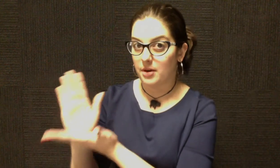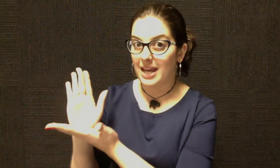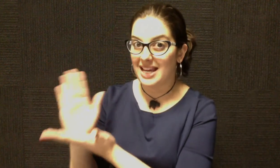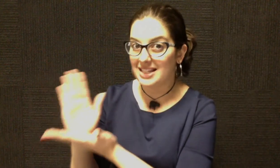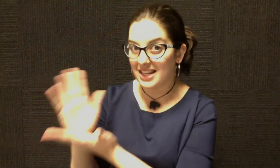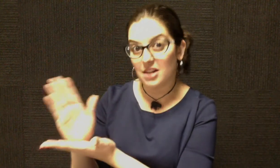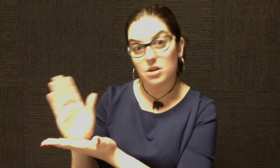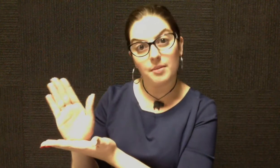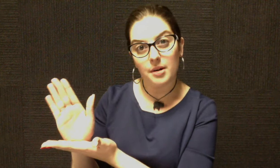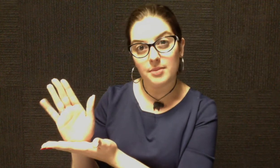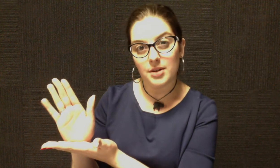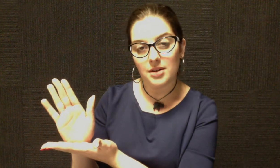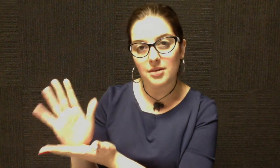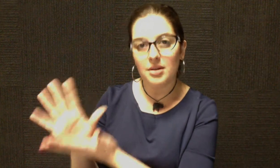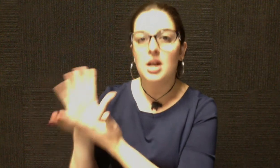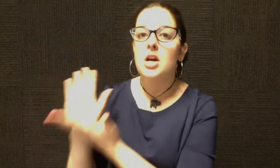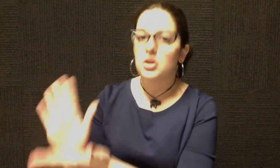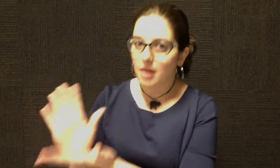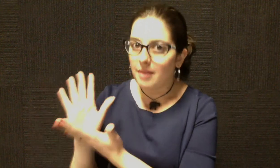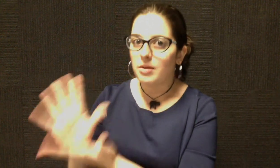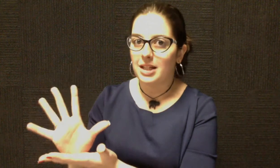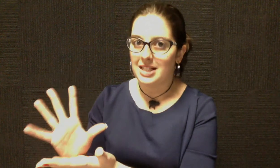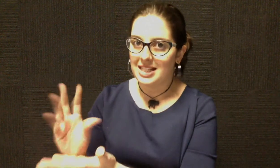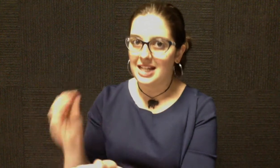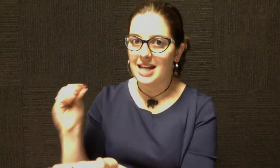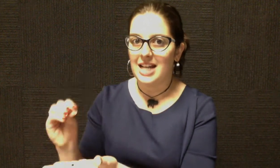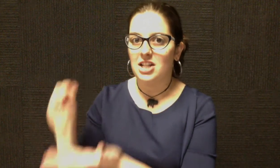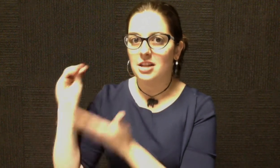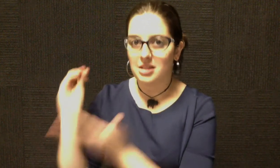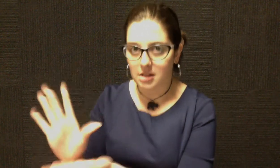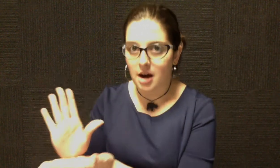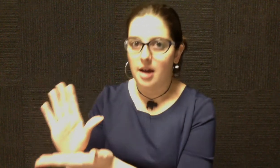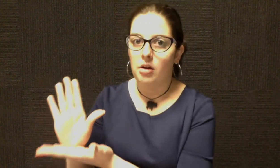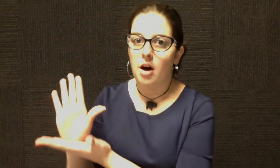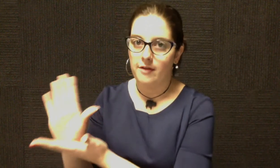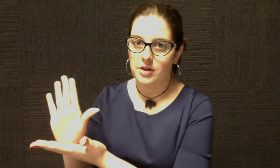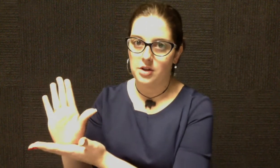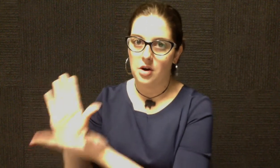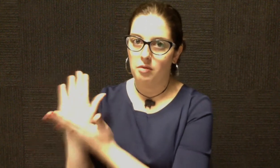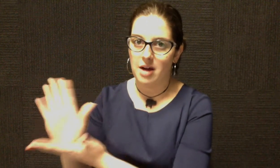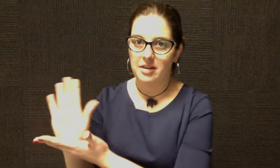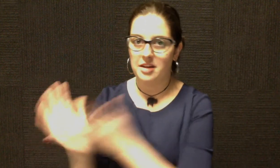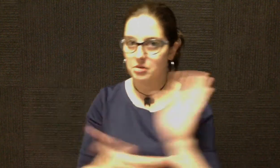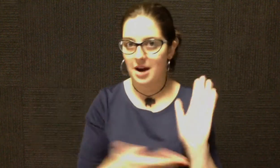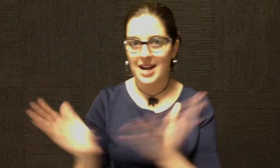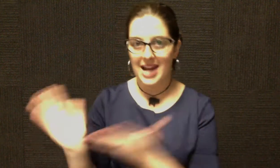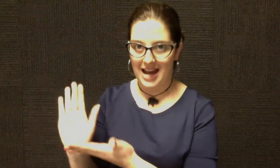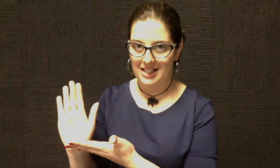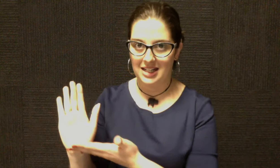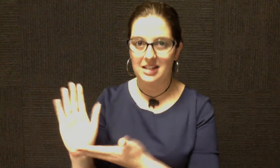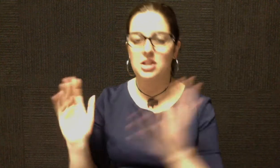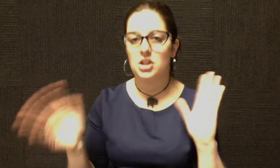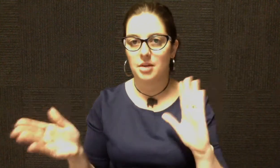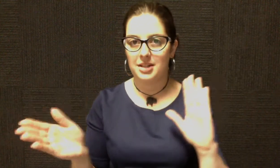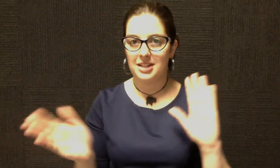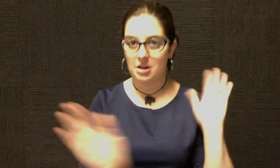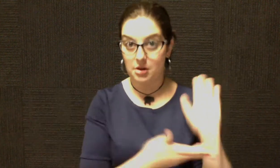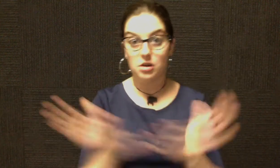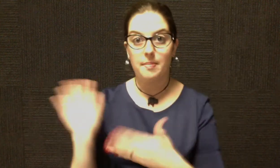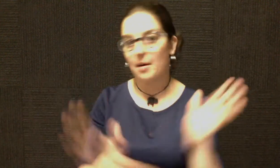is in a jukebox musical, try and really just engage in the style of the song rather than try and act it to show us that you can do both